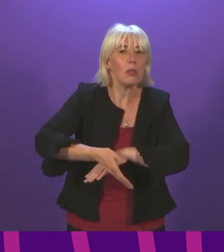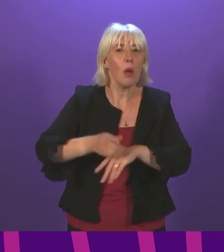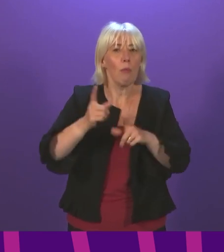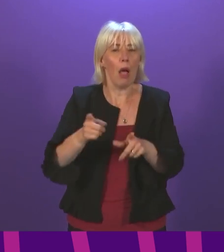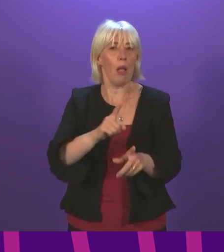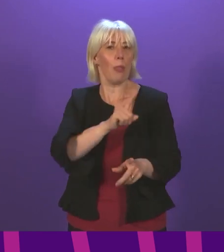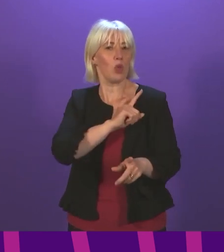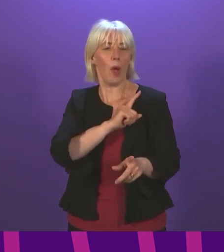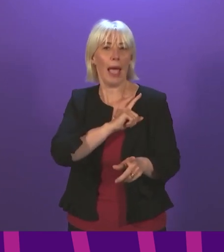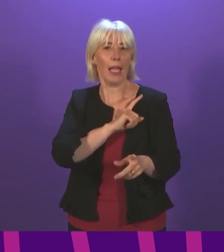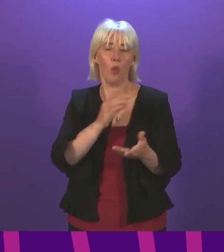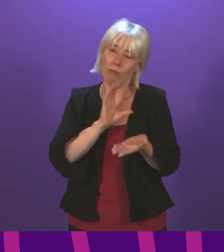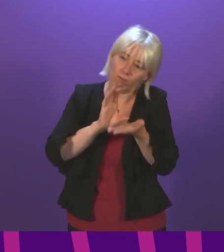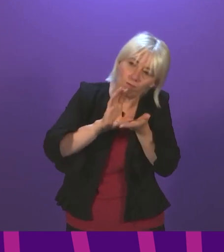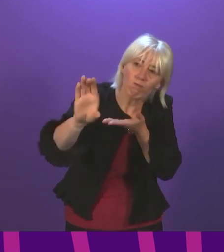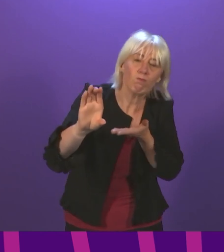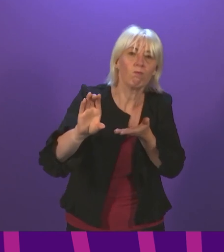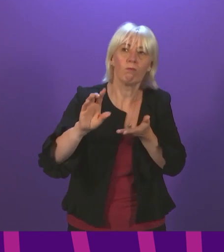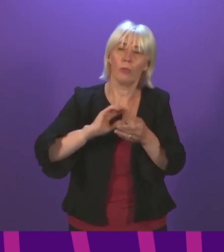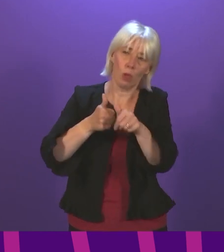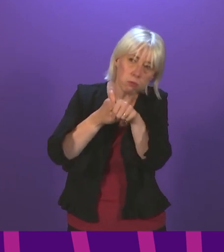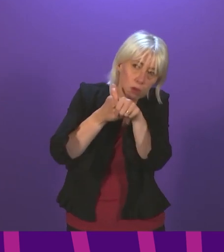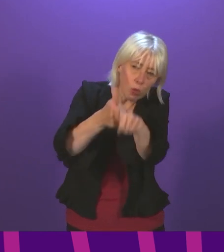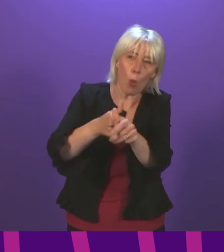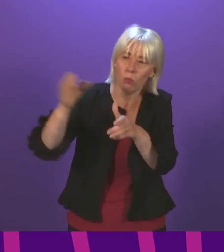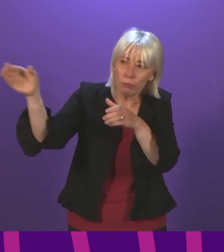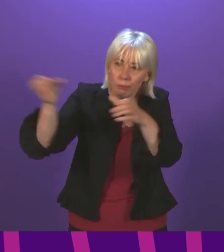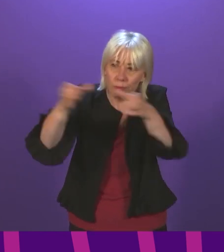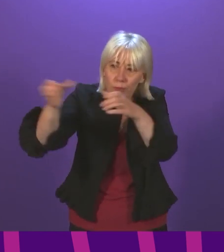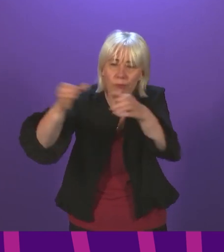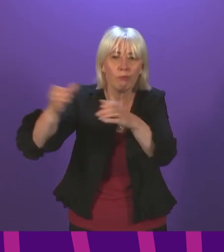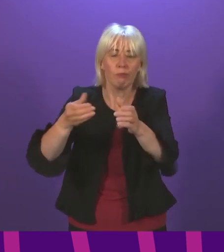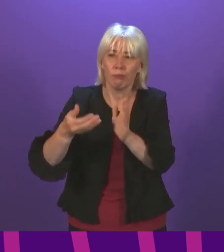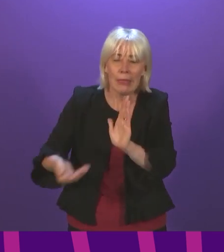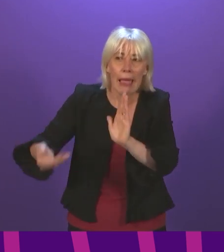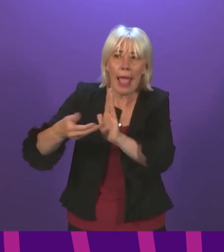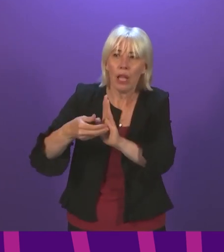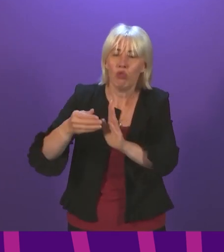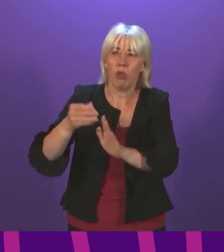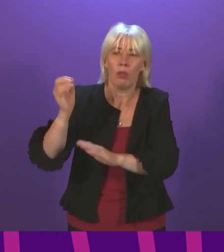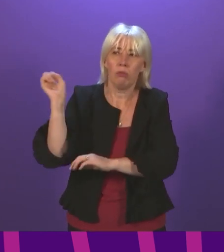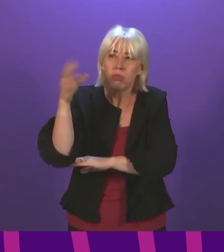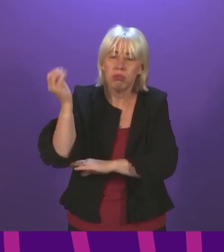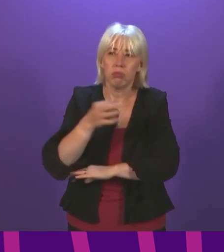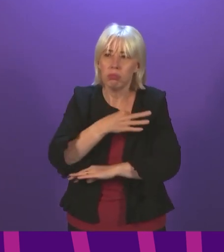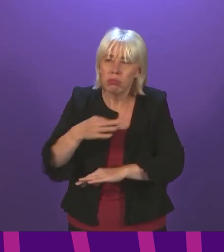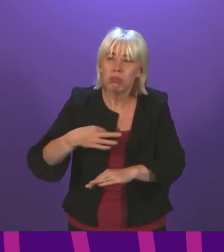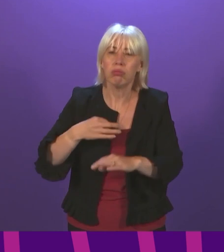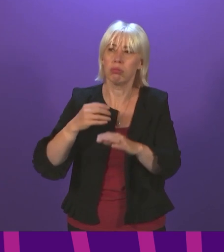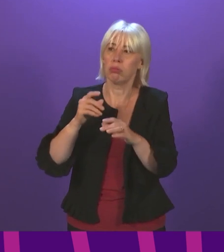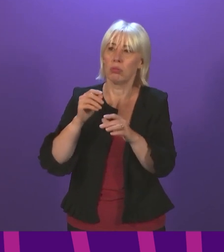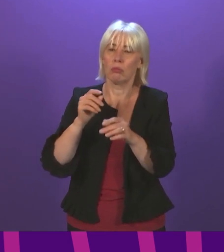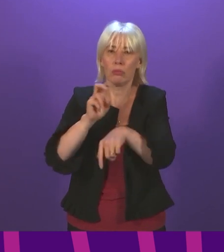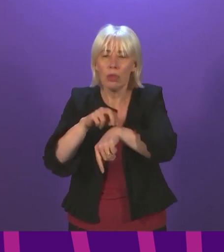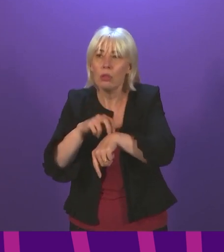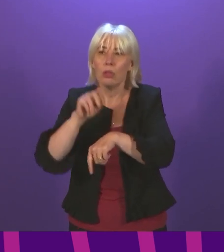why we are making the investment. We are supporting the recruitment of additional paramedics, additional technicians to